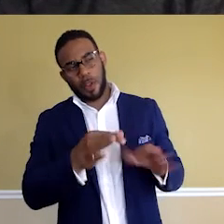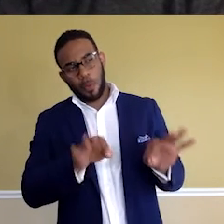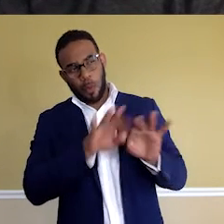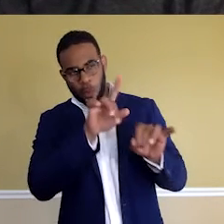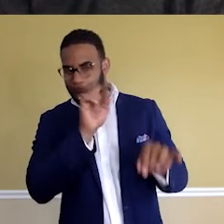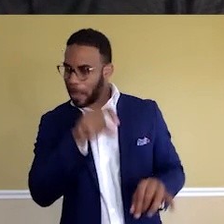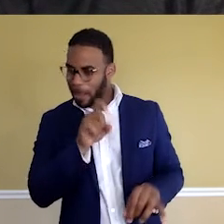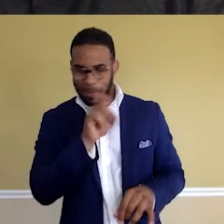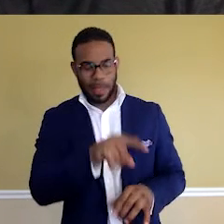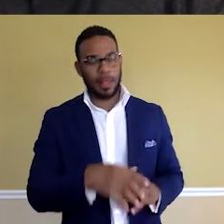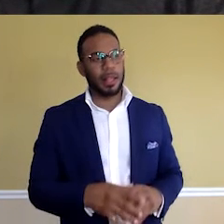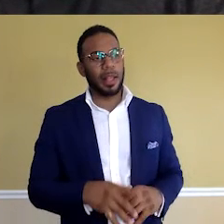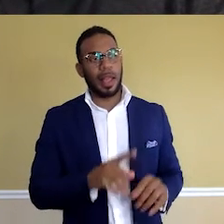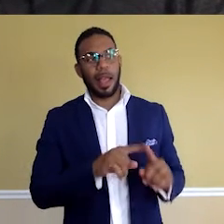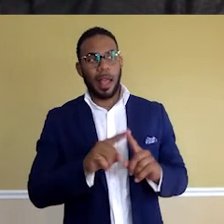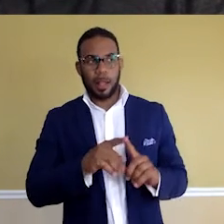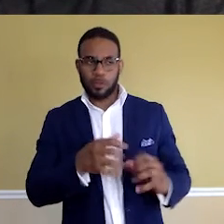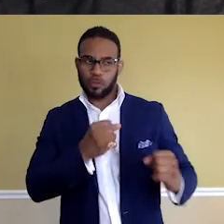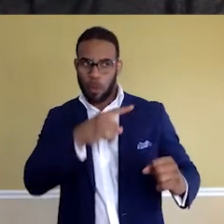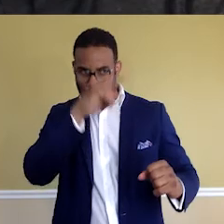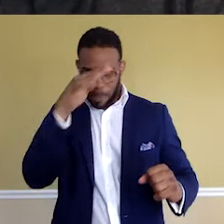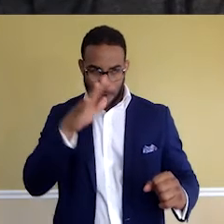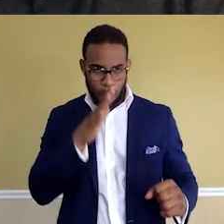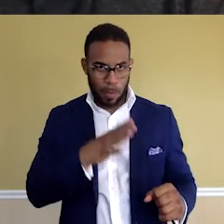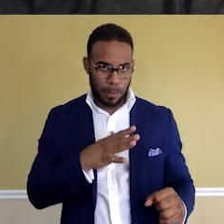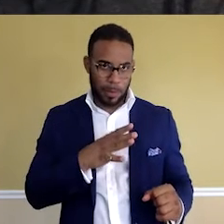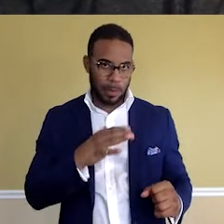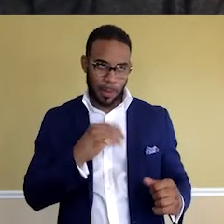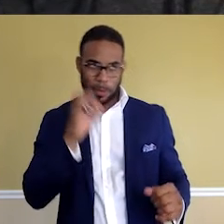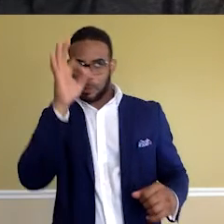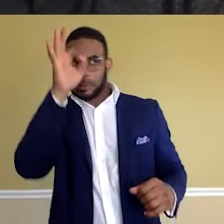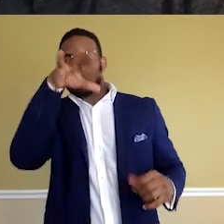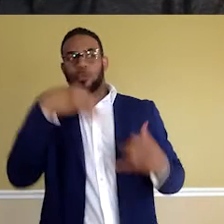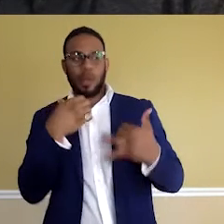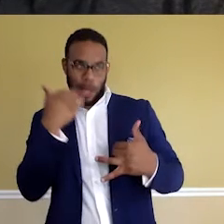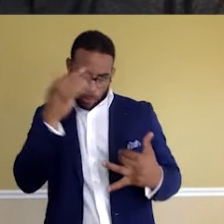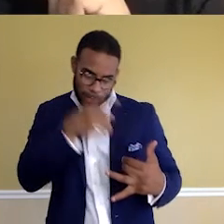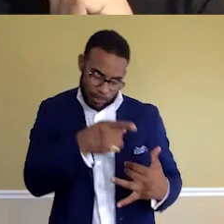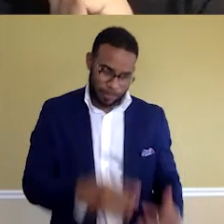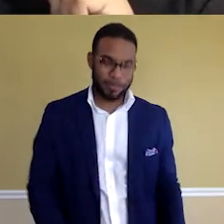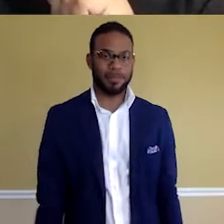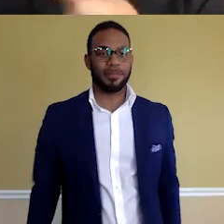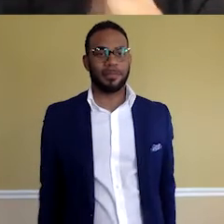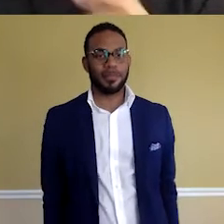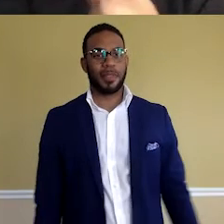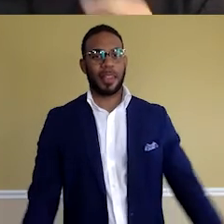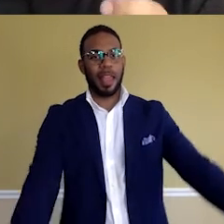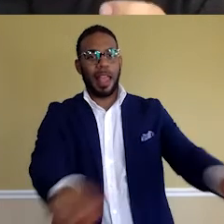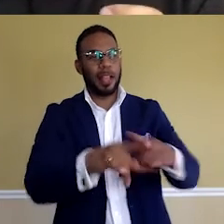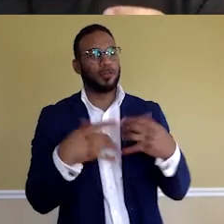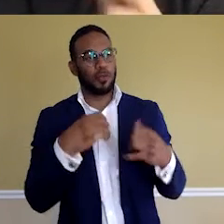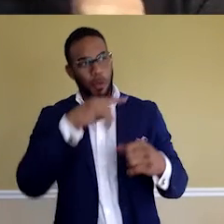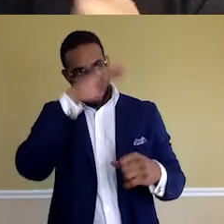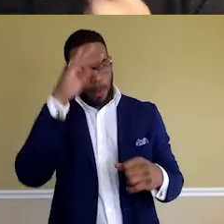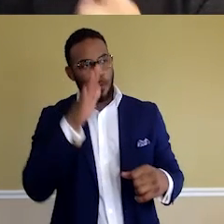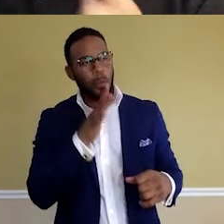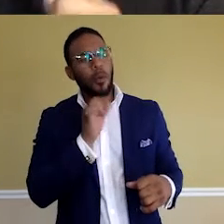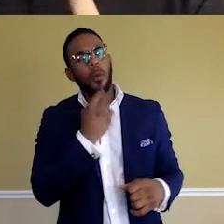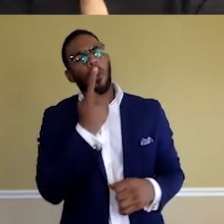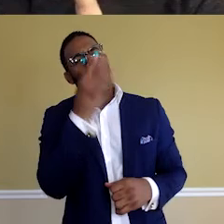ask. As a strong black woman, I'm going to go ahead and throw strong in there because I know you. As a strong black woman, what is one piece of advice